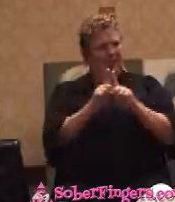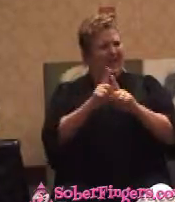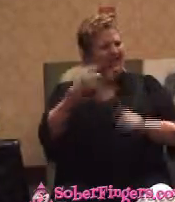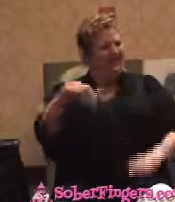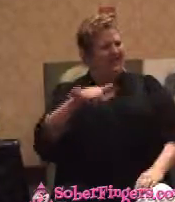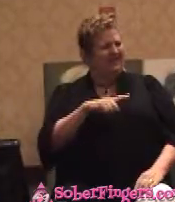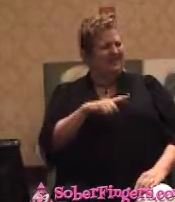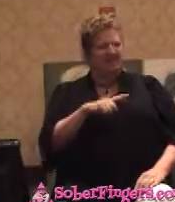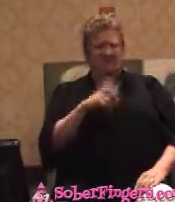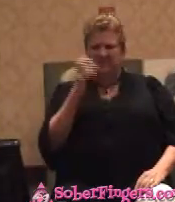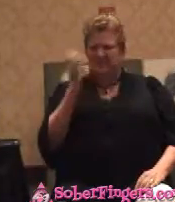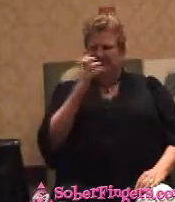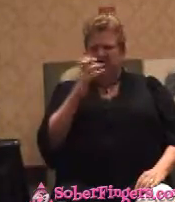is a strange bunch of people.